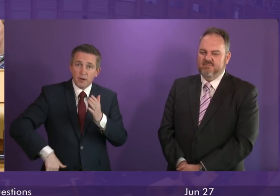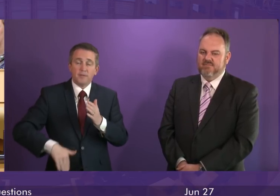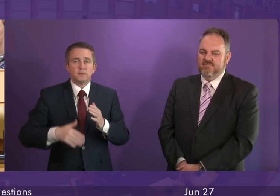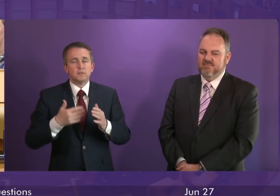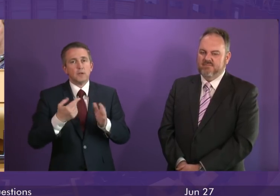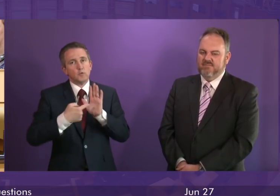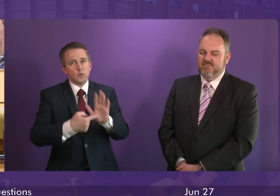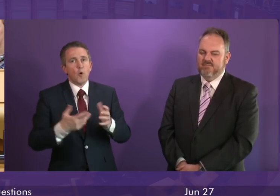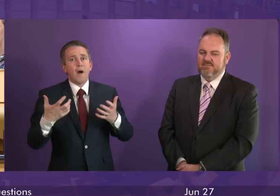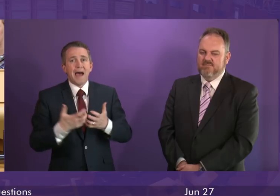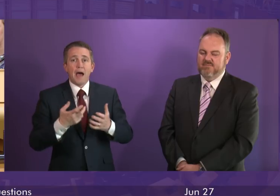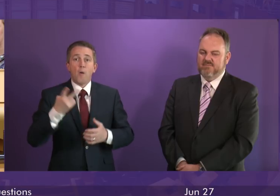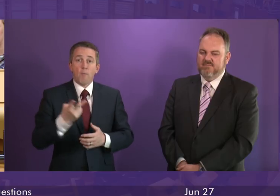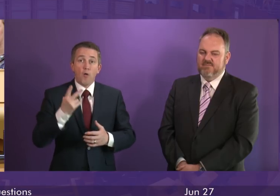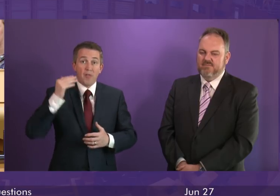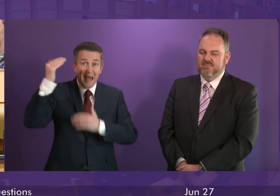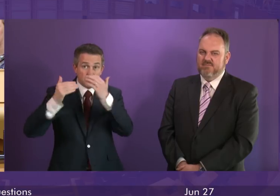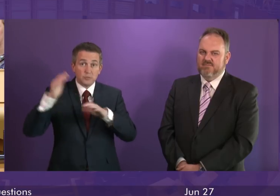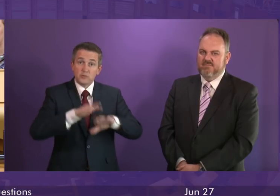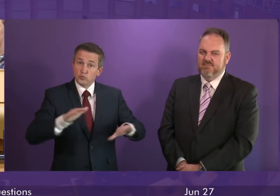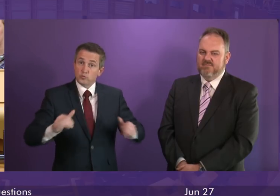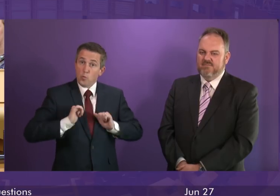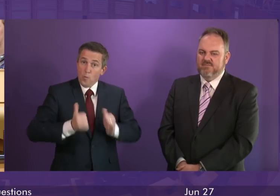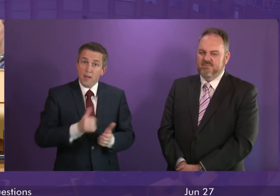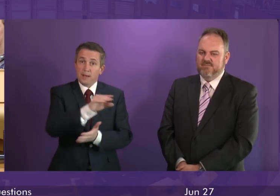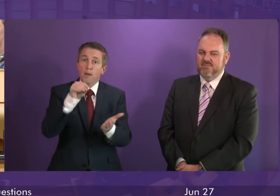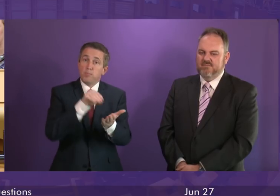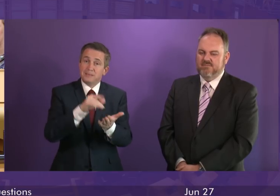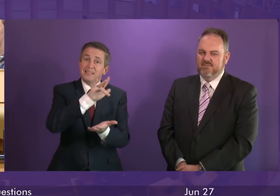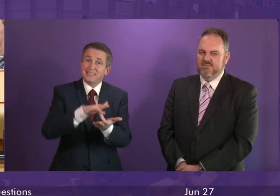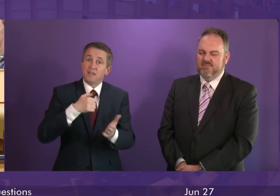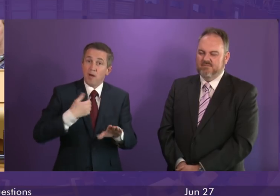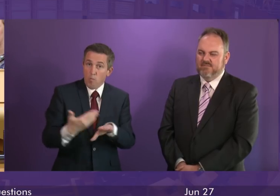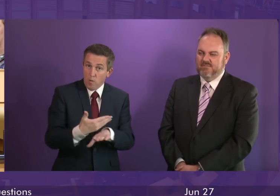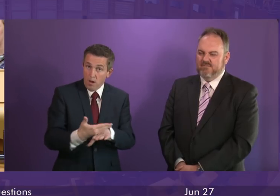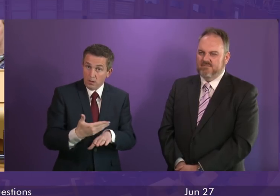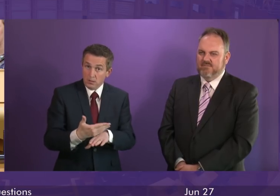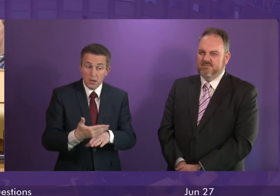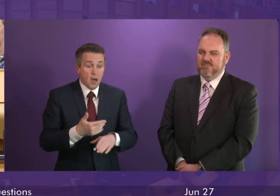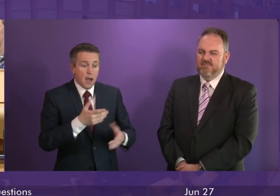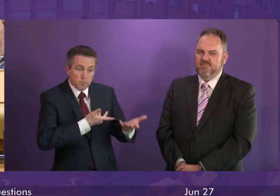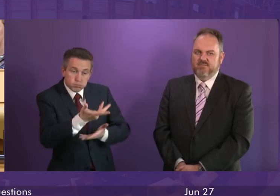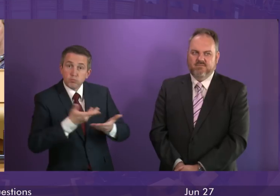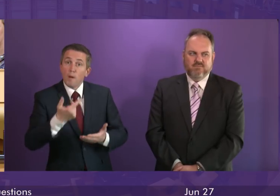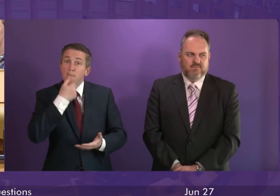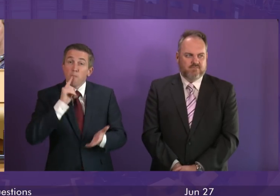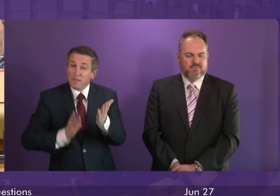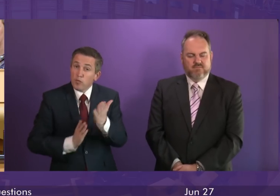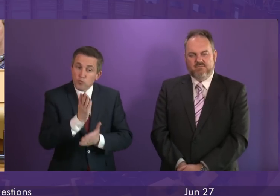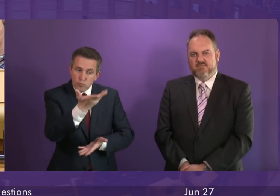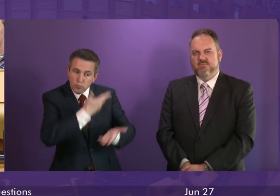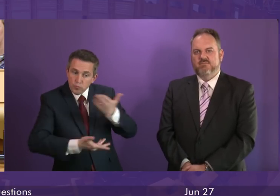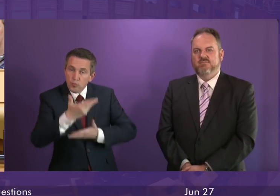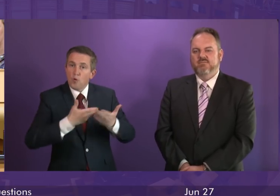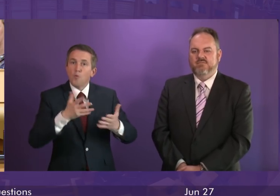show how we are putting both adults and children's general well-being at the centre of our work. The voice of lived experience is a key part of the study, and public